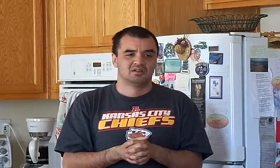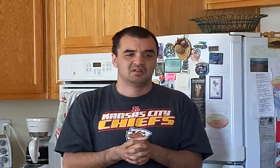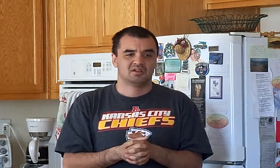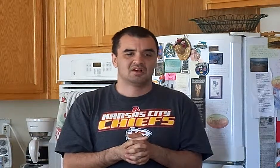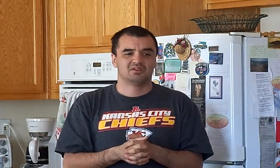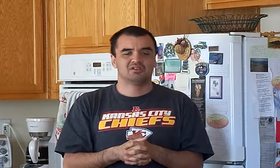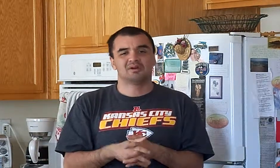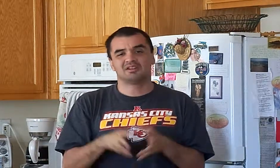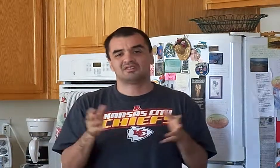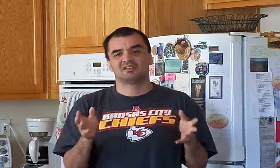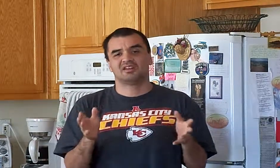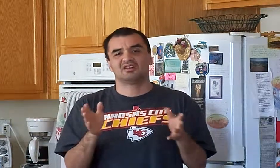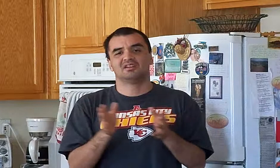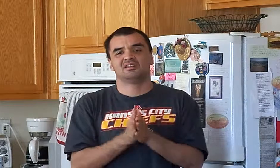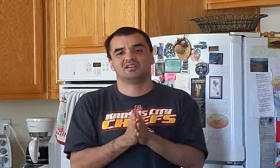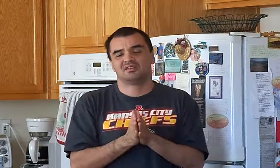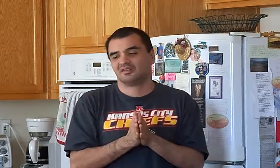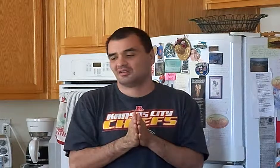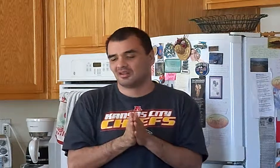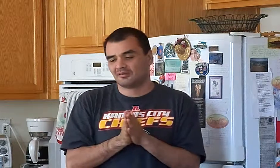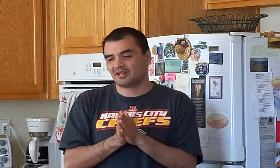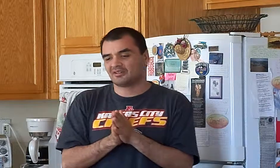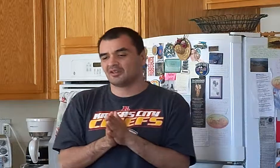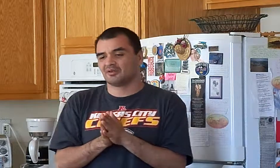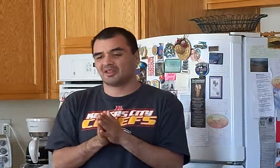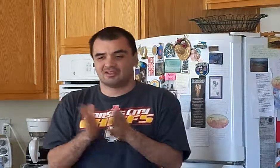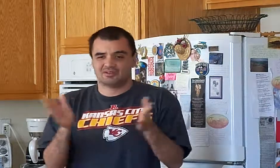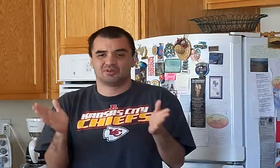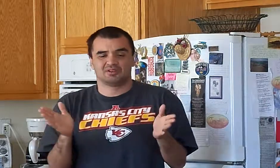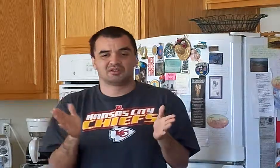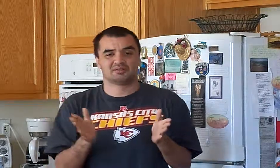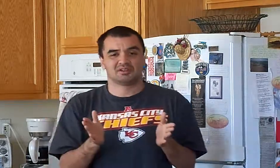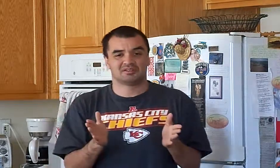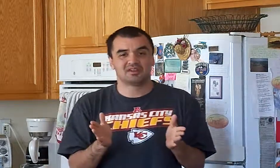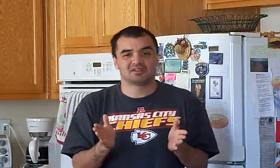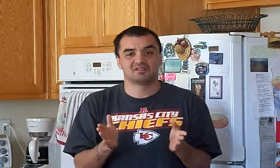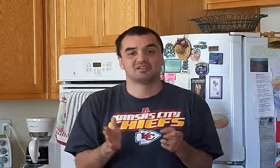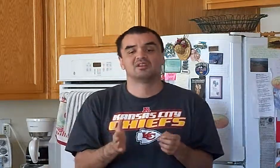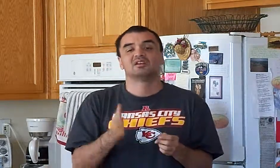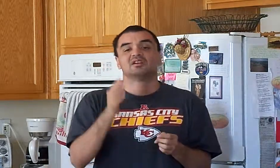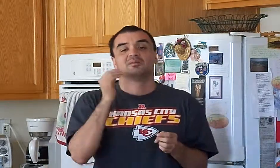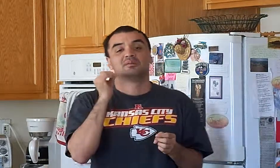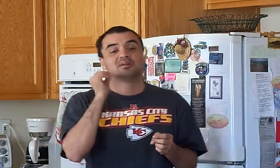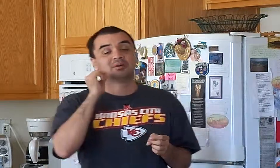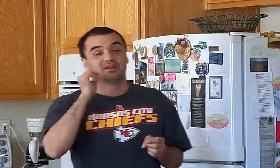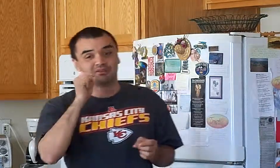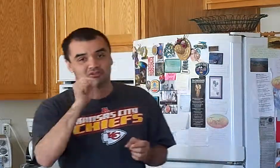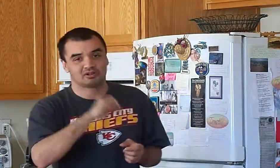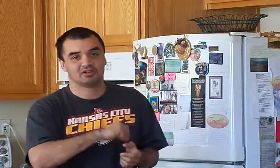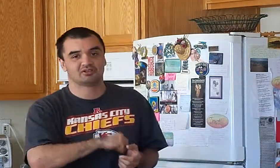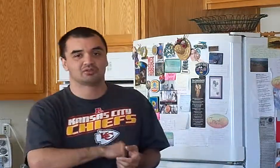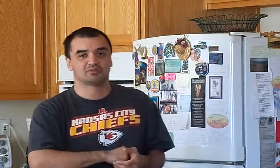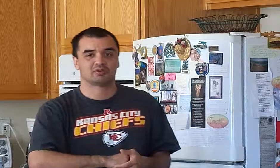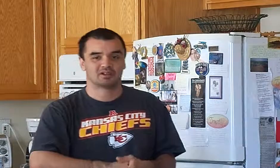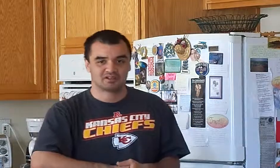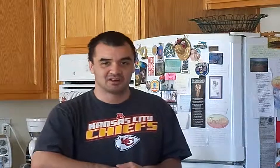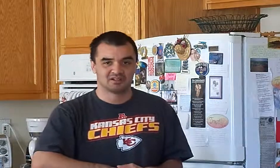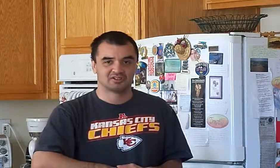Now, you might say, well, that really doesn't make sense. But in a strange sort of way, it does.